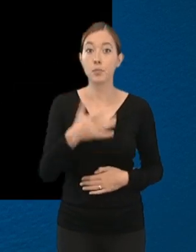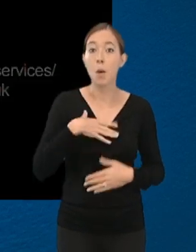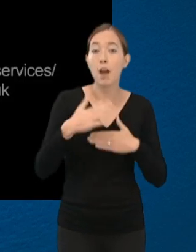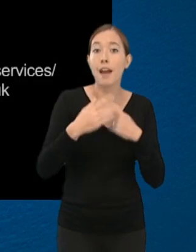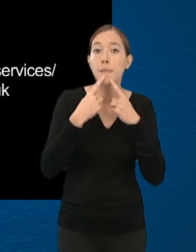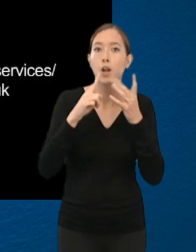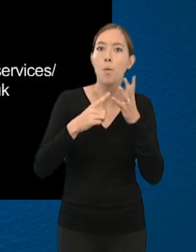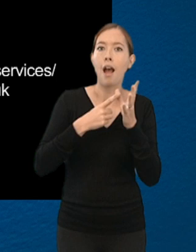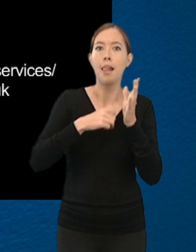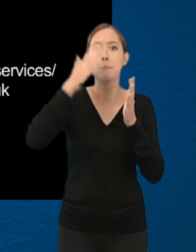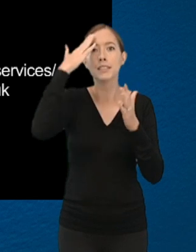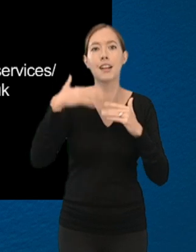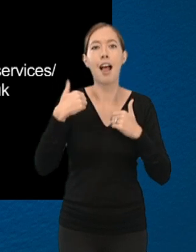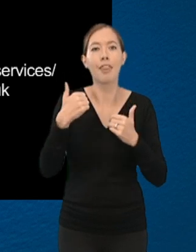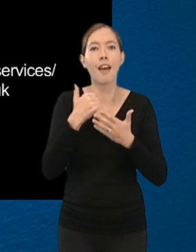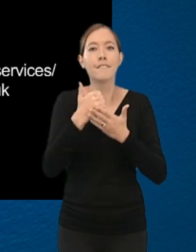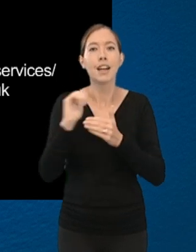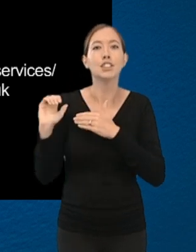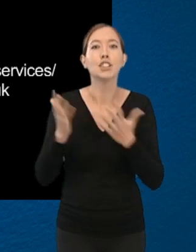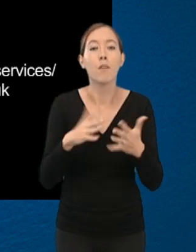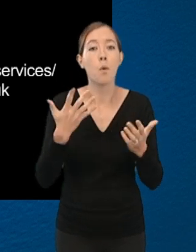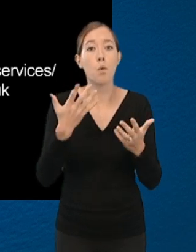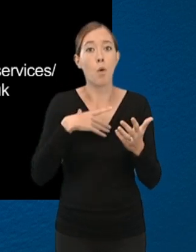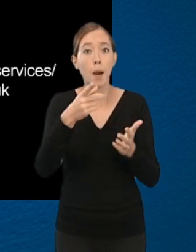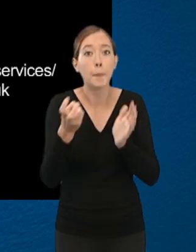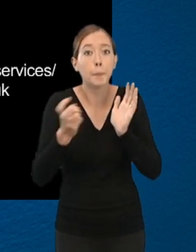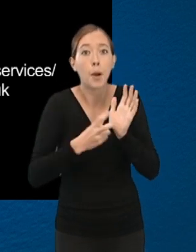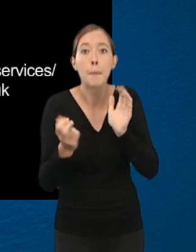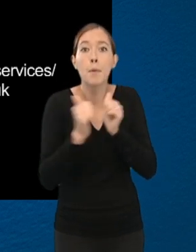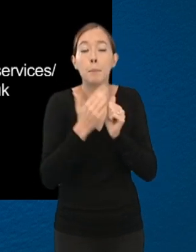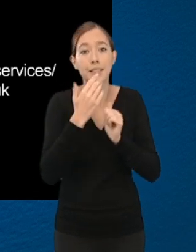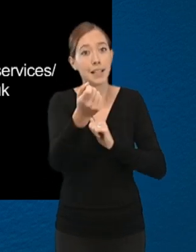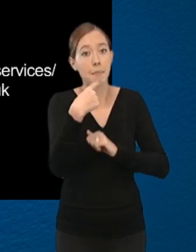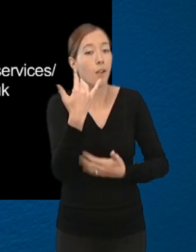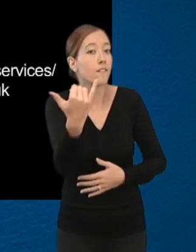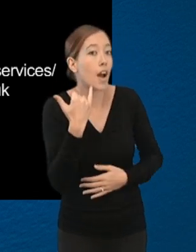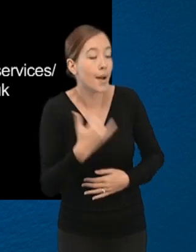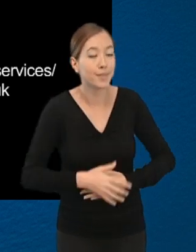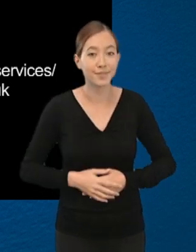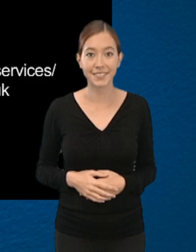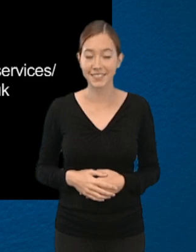For more information about UAL Mental Health Advice Services or to make an appointment, please email or phone. .